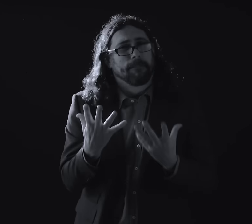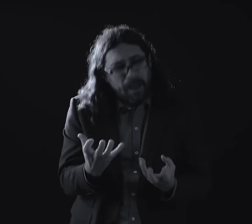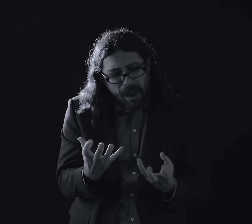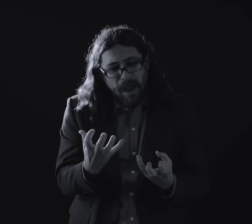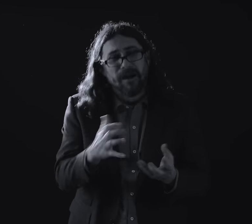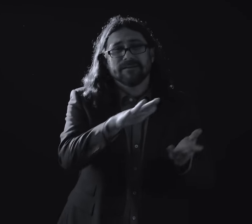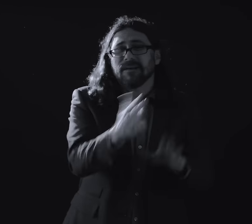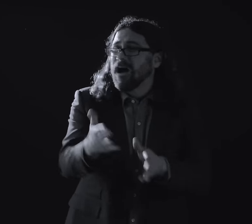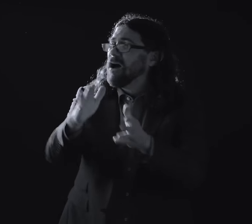sees